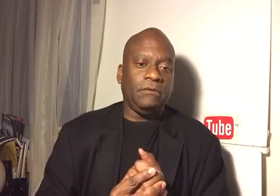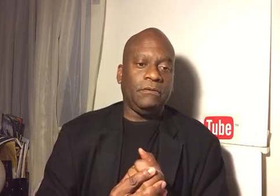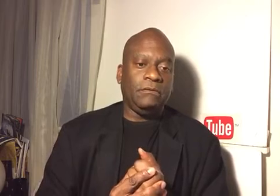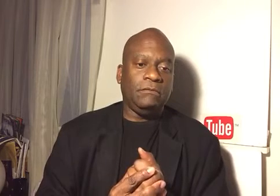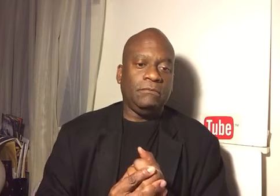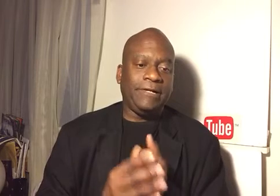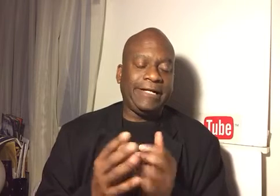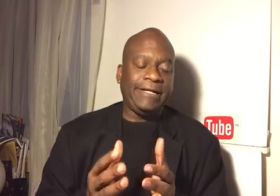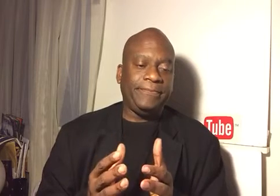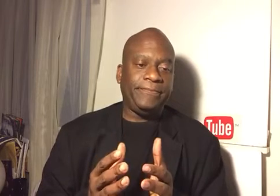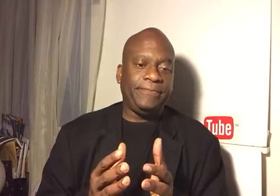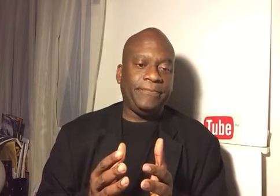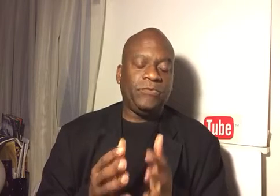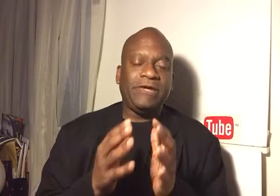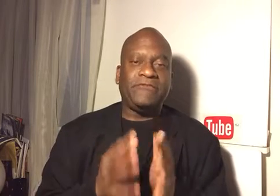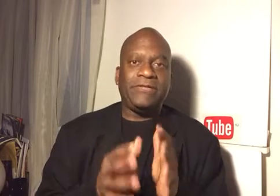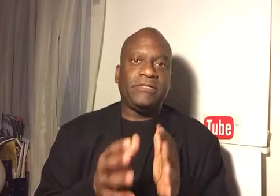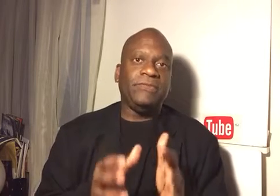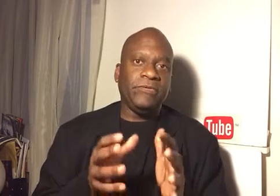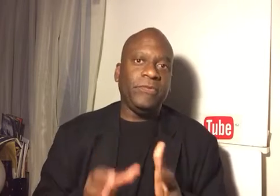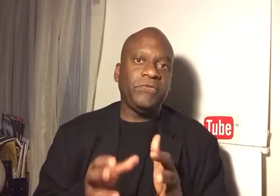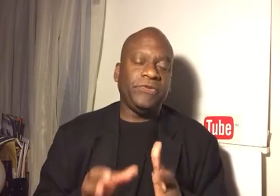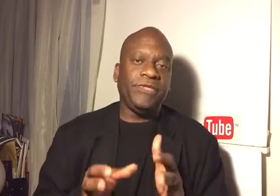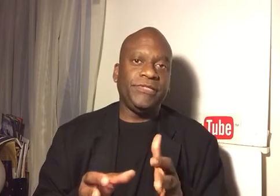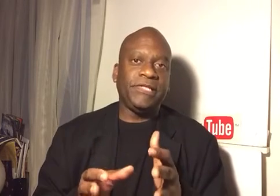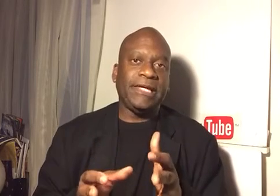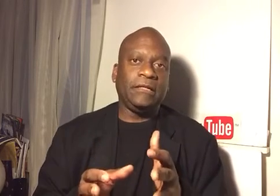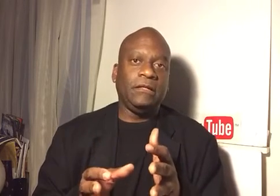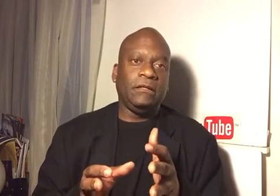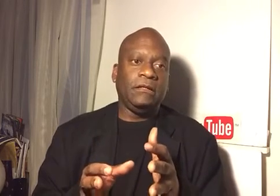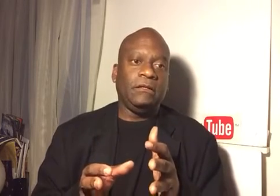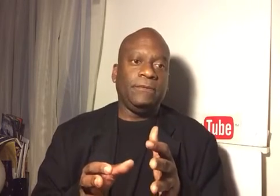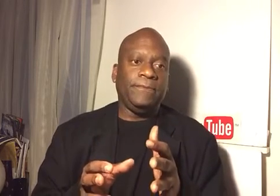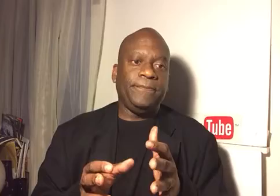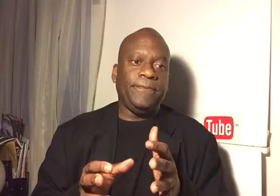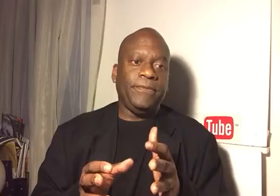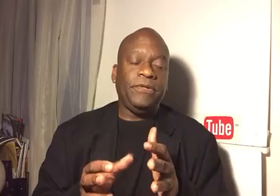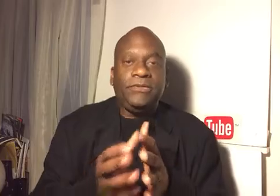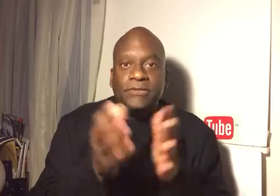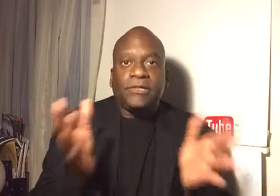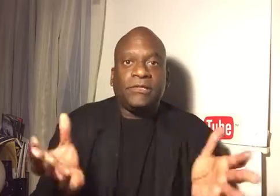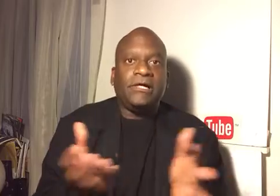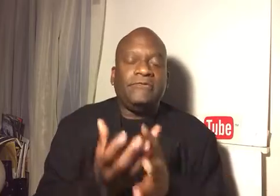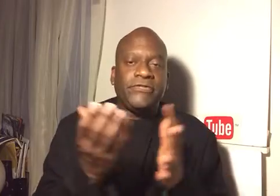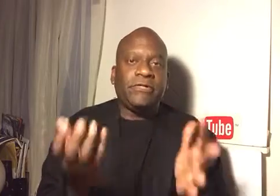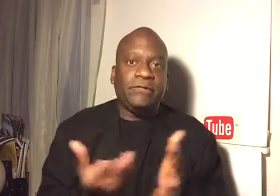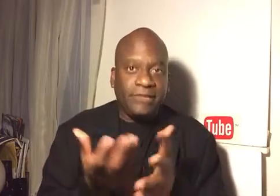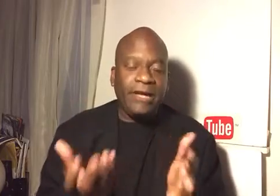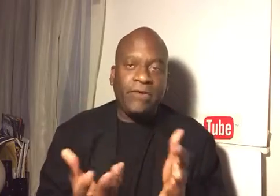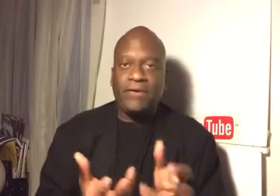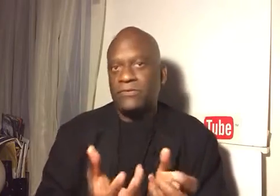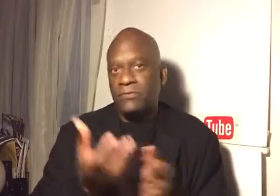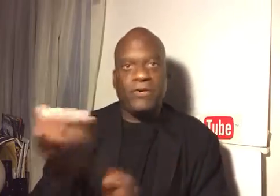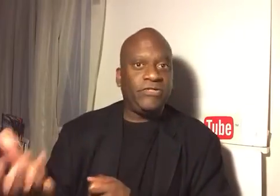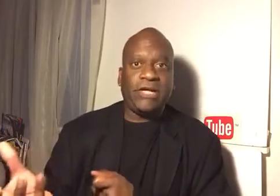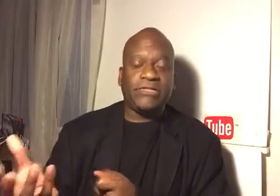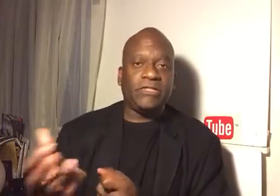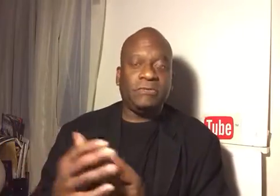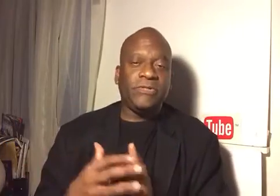And my, but what I've had to come to grips with is that, you look, a lot of us aren't that way. I don't know Mark Jackson as a